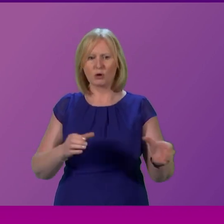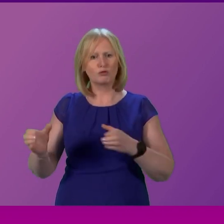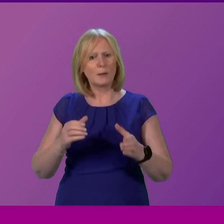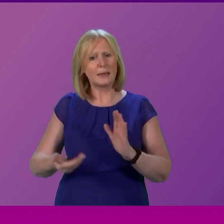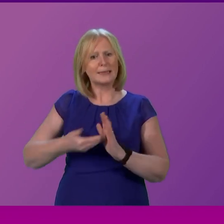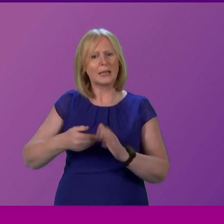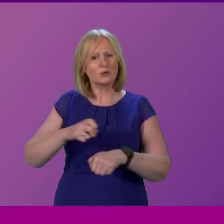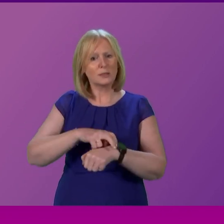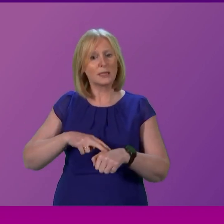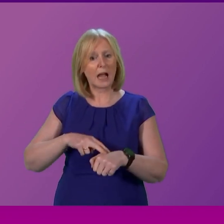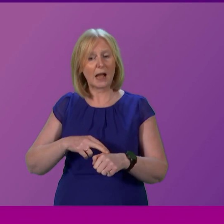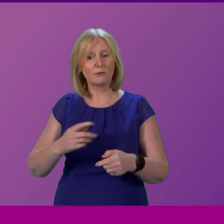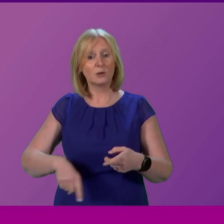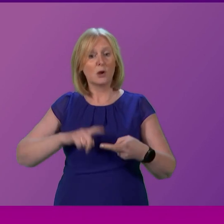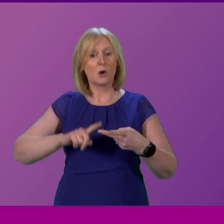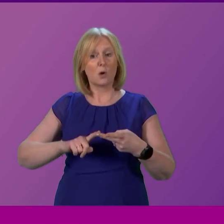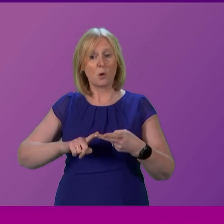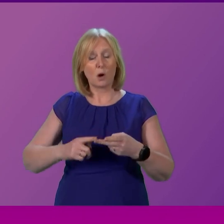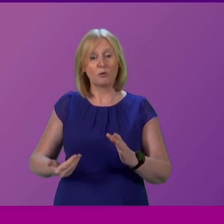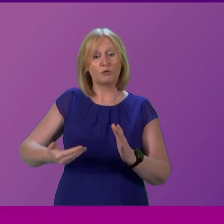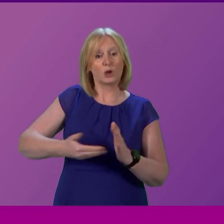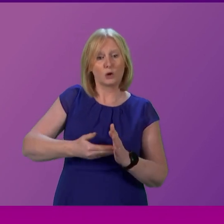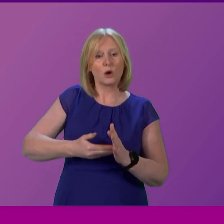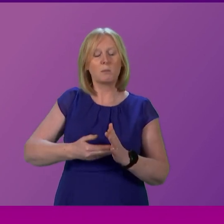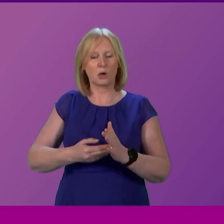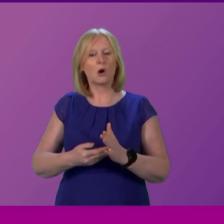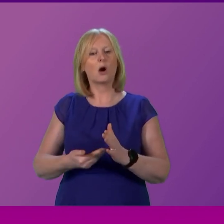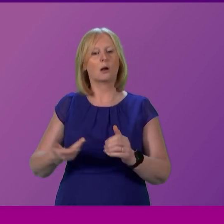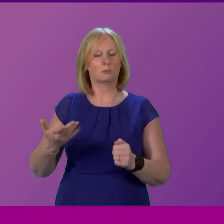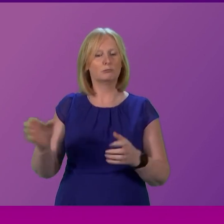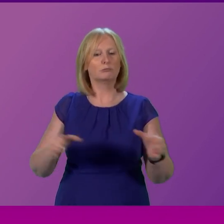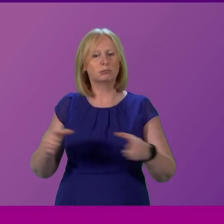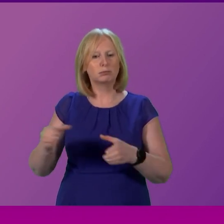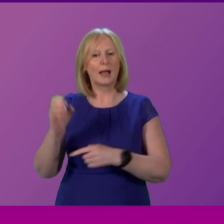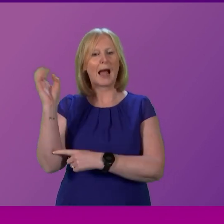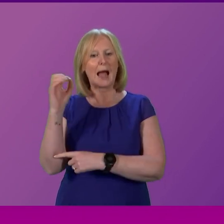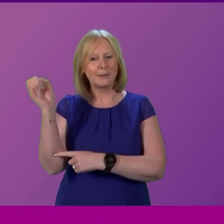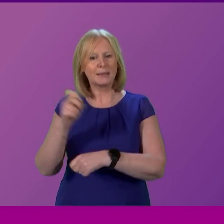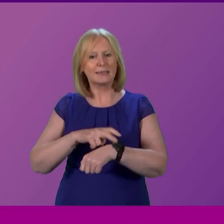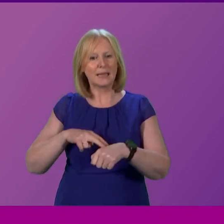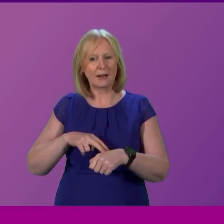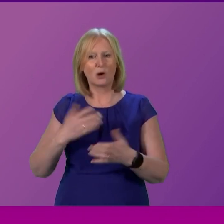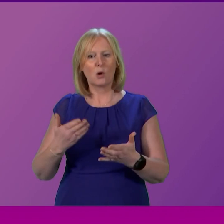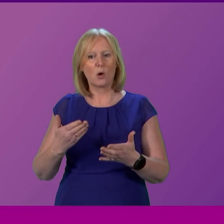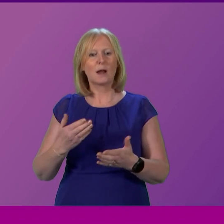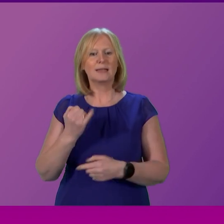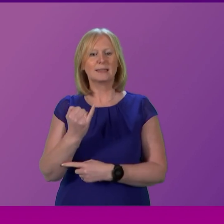recruitment of additional staff whether that's the recruitment of additional ambulance staff whether that's 600 million pounds